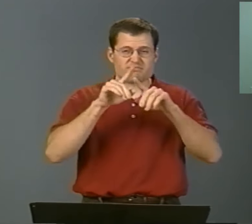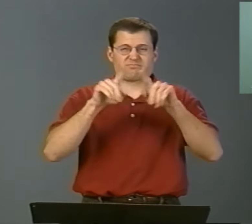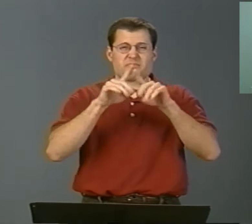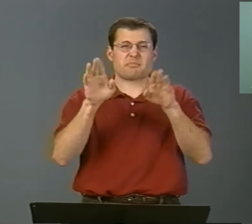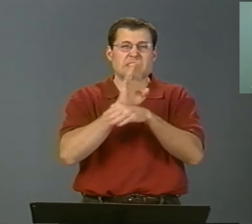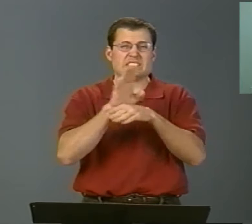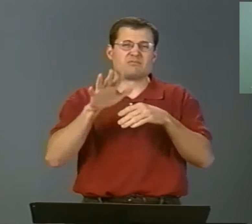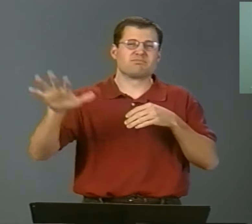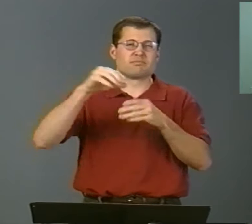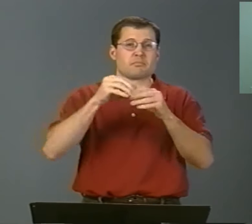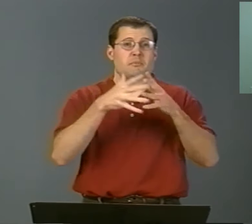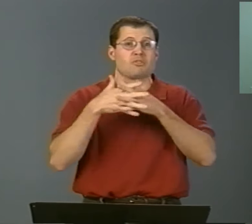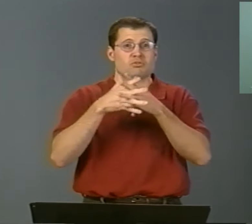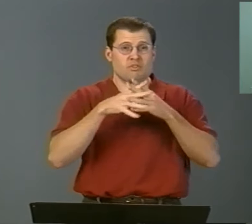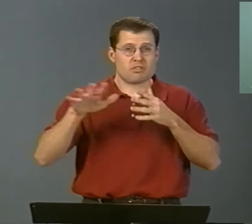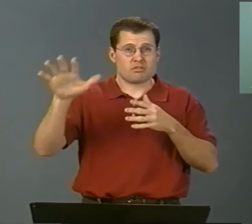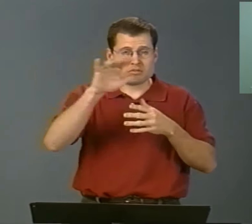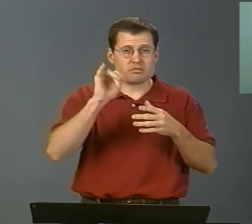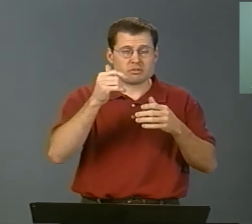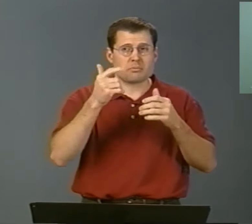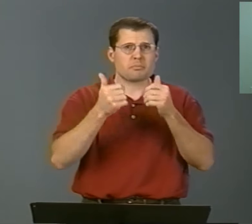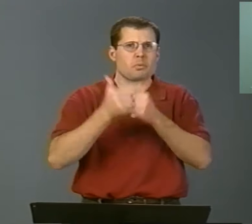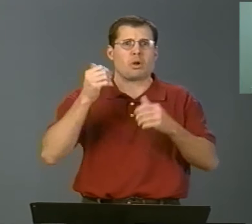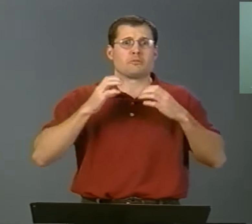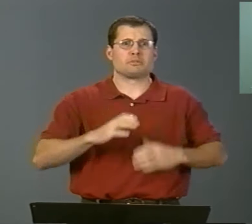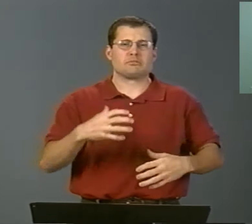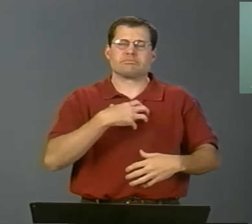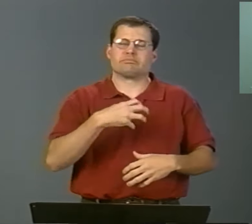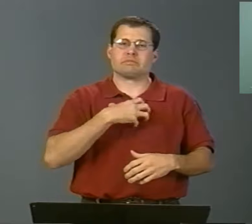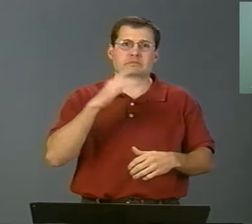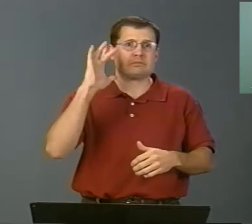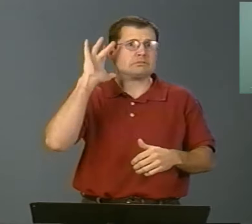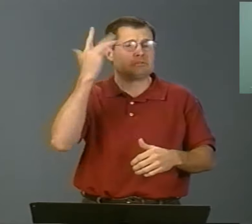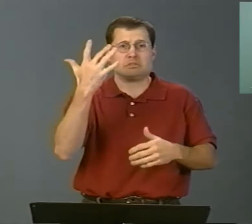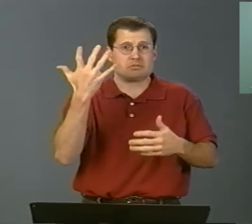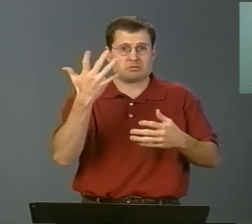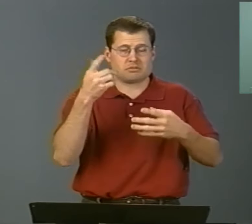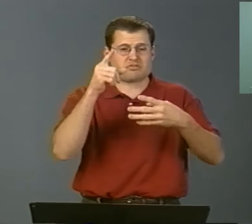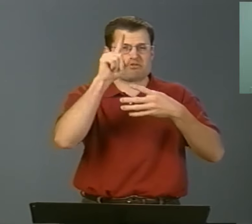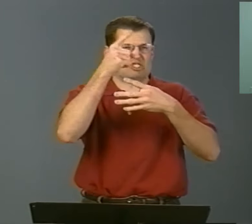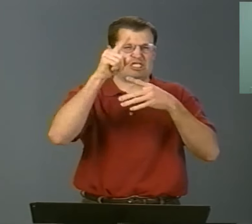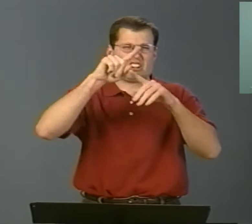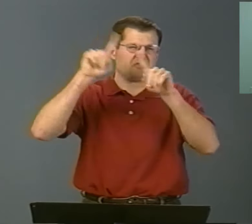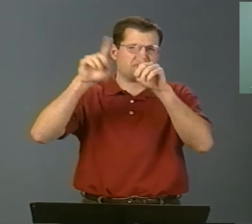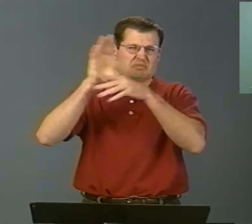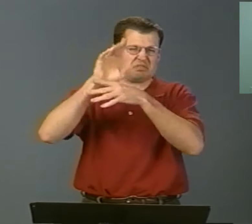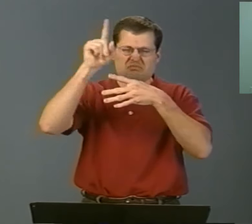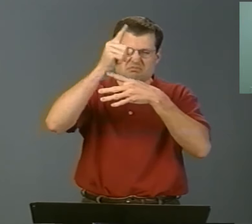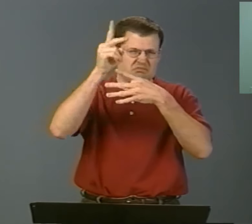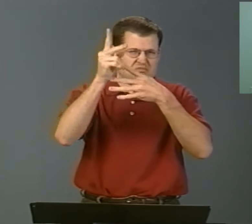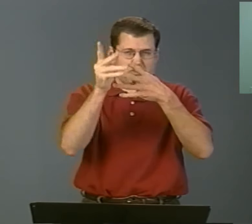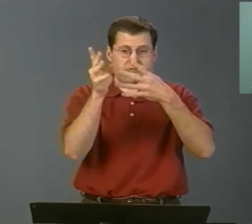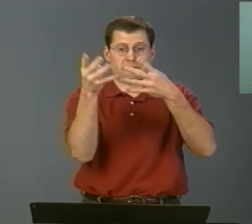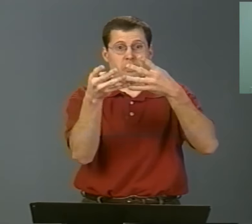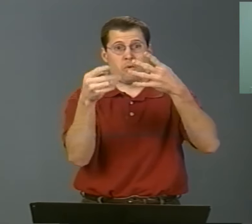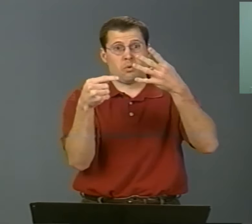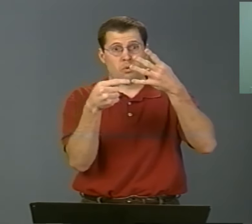but really so many people complain